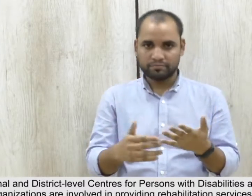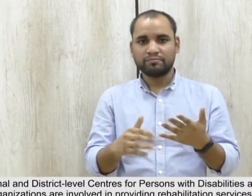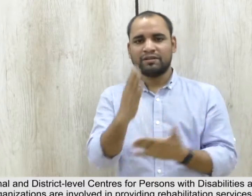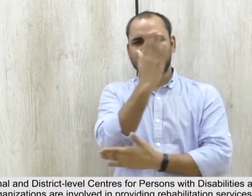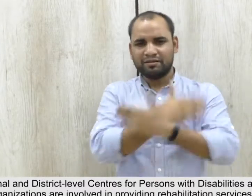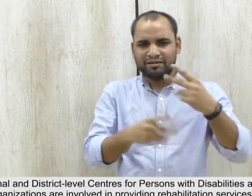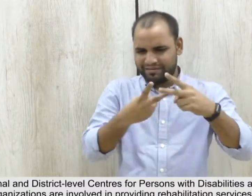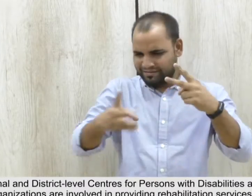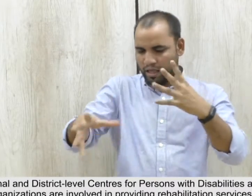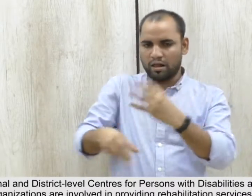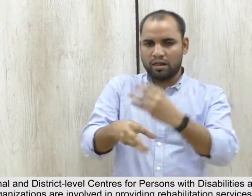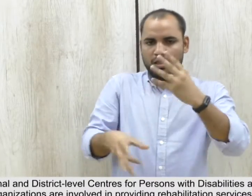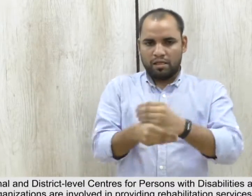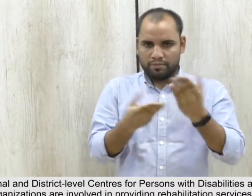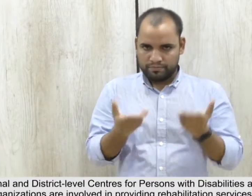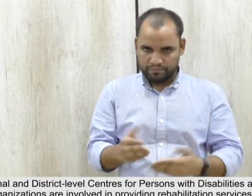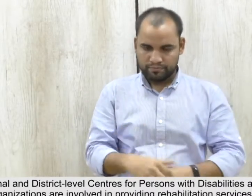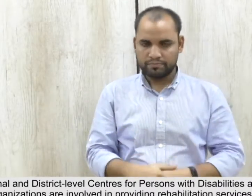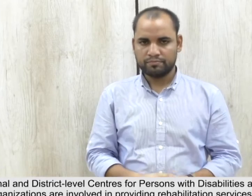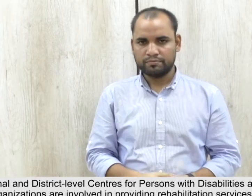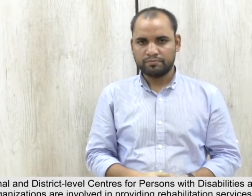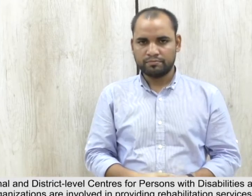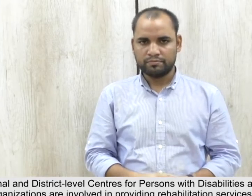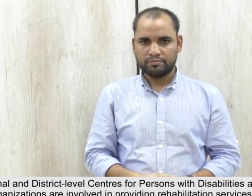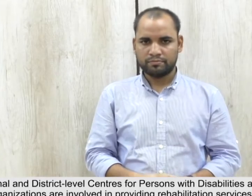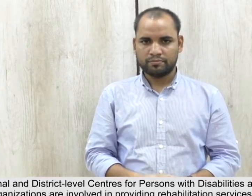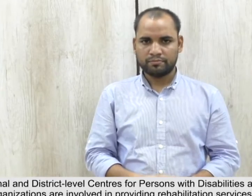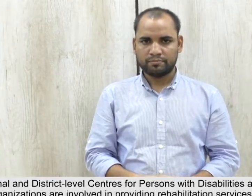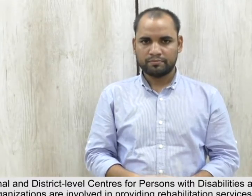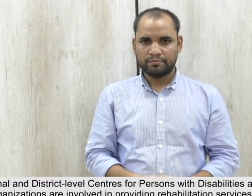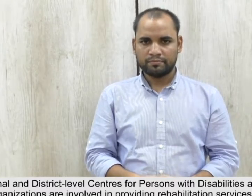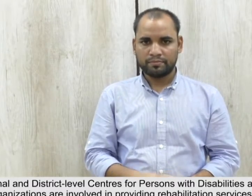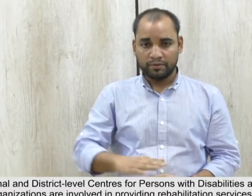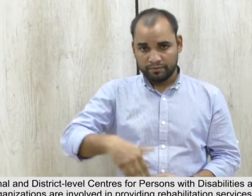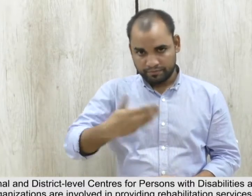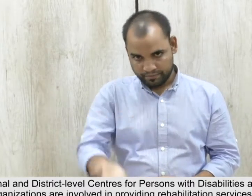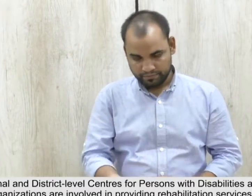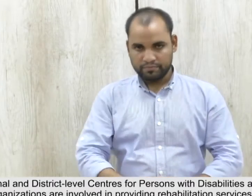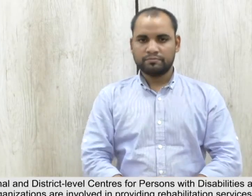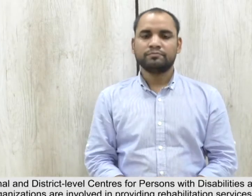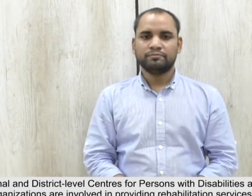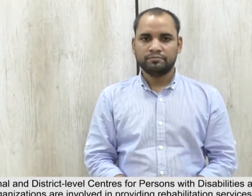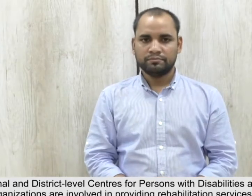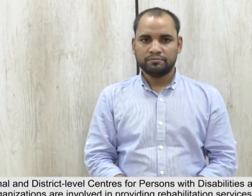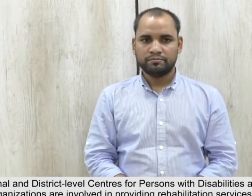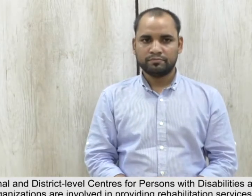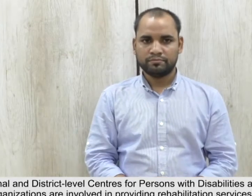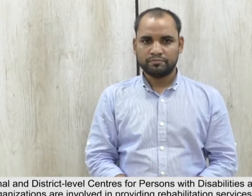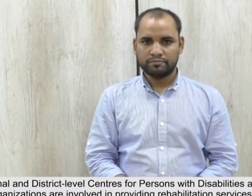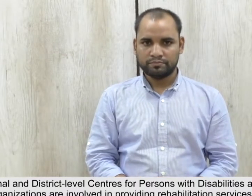Regional and District Level Centers for Persons with Disabilities Regional Composite